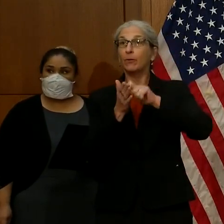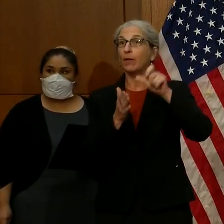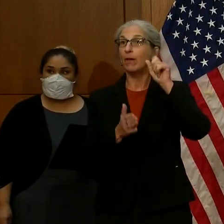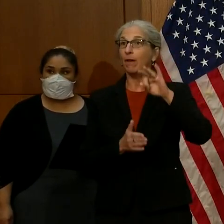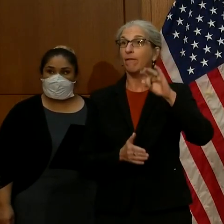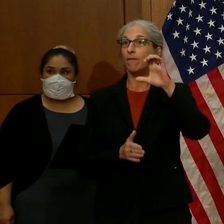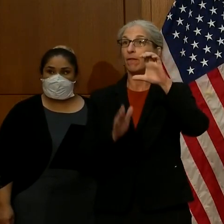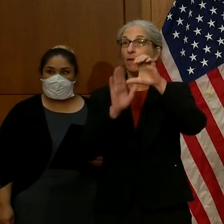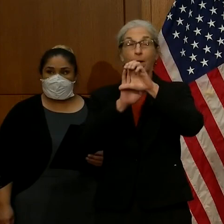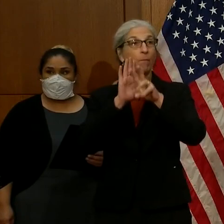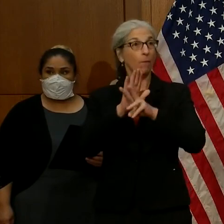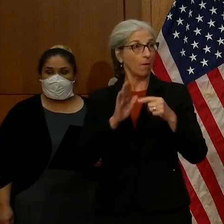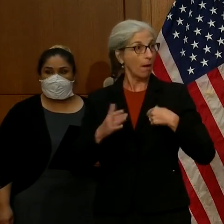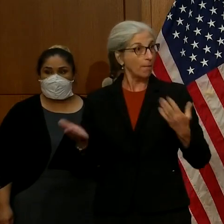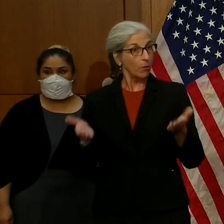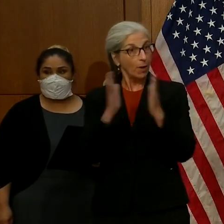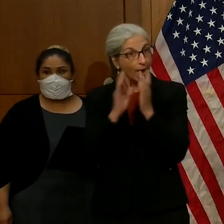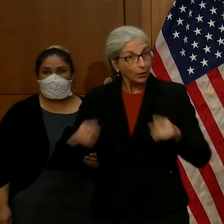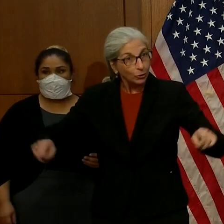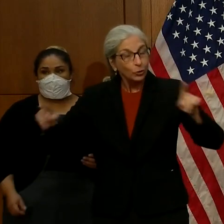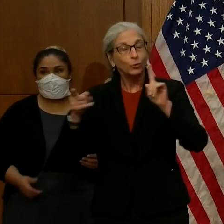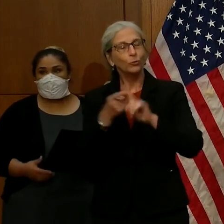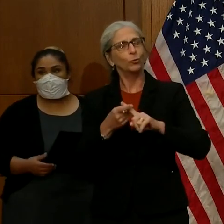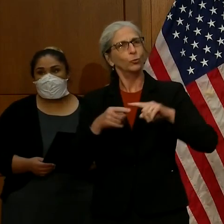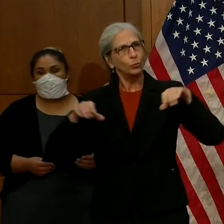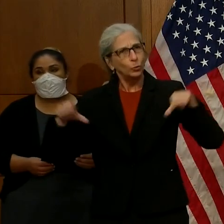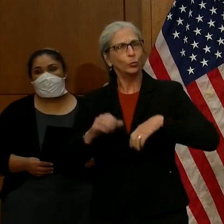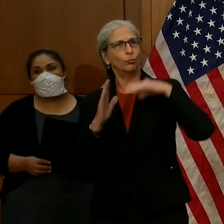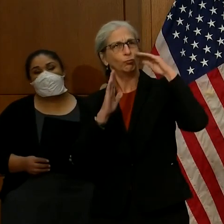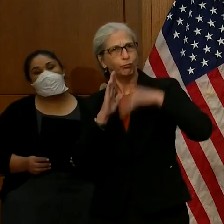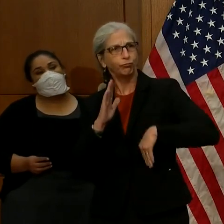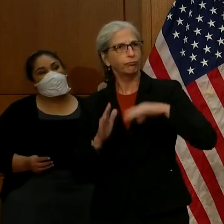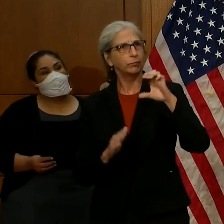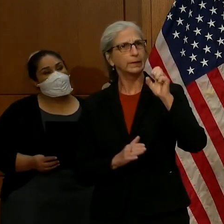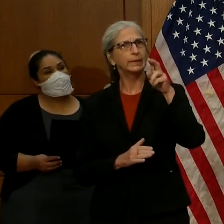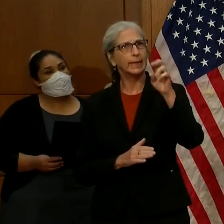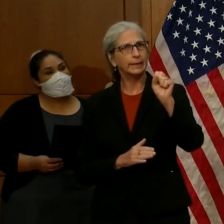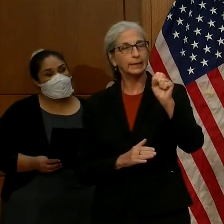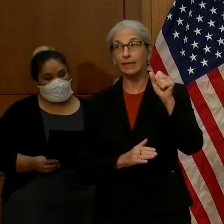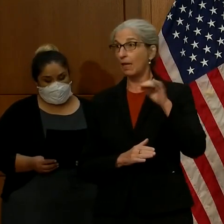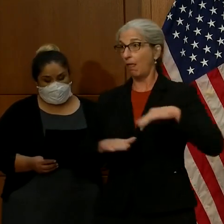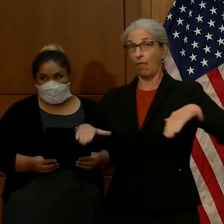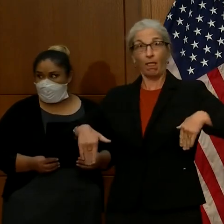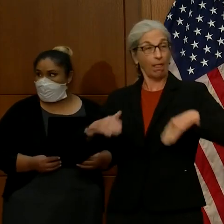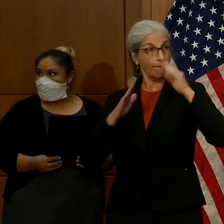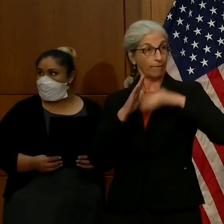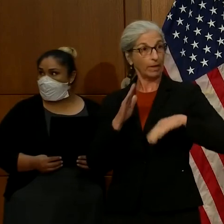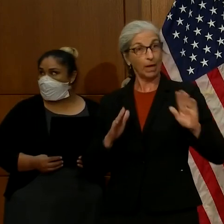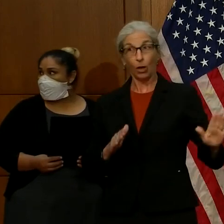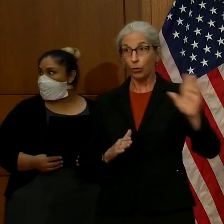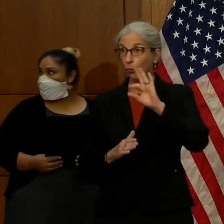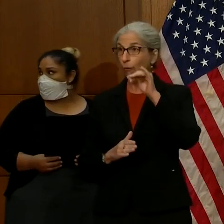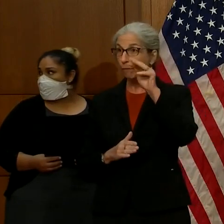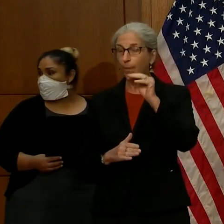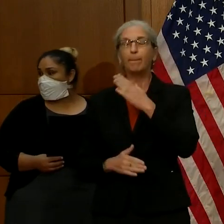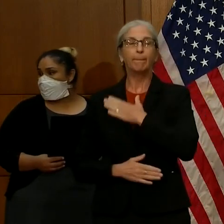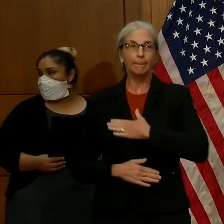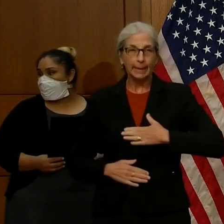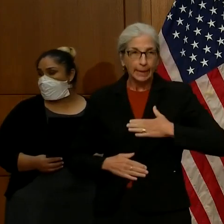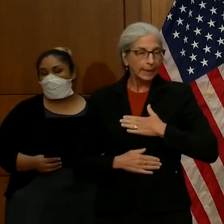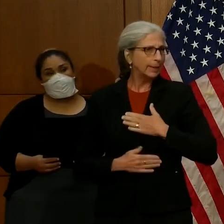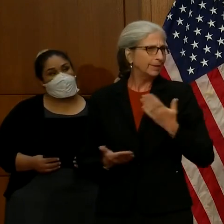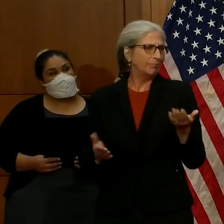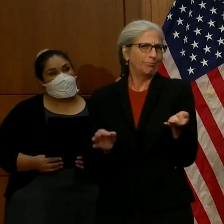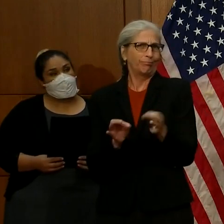participate in the 2020 census. We're asking everyone living in Virginia who has not already completed the census this year to please take